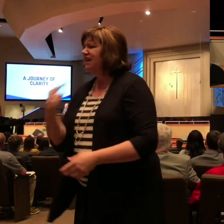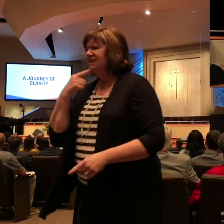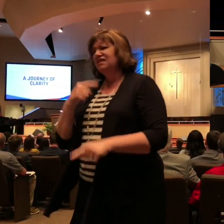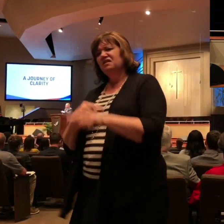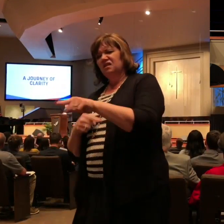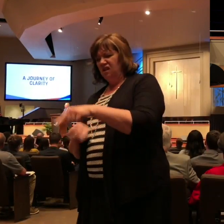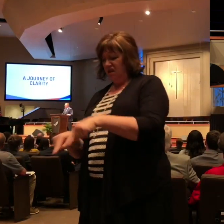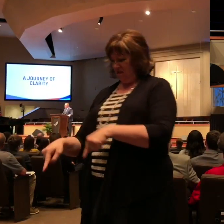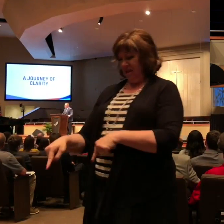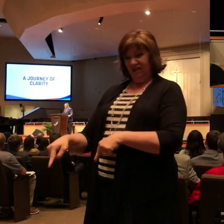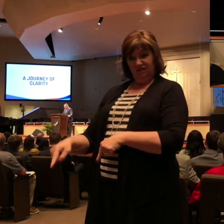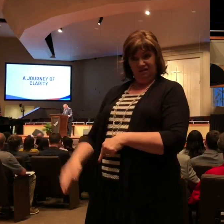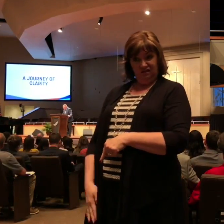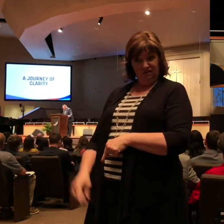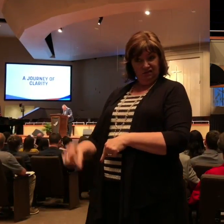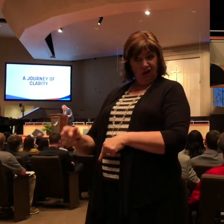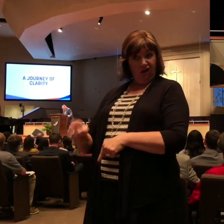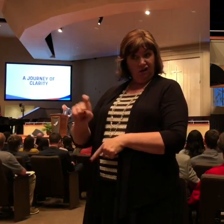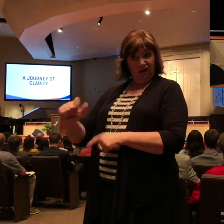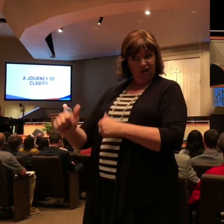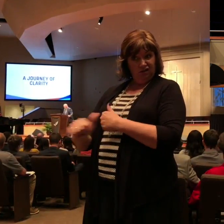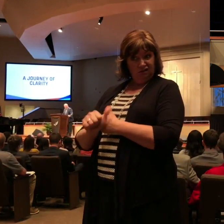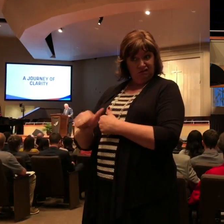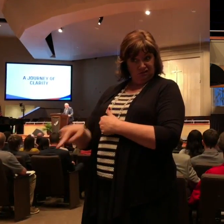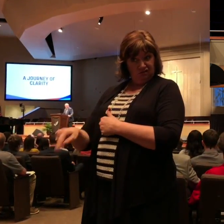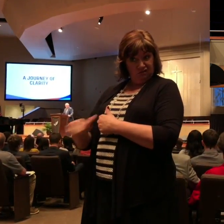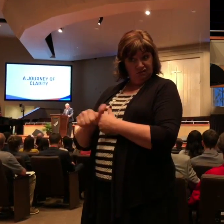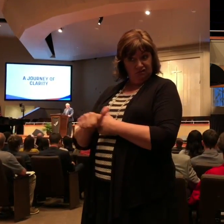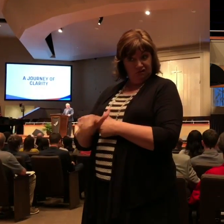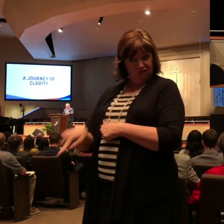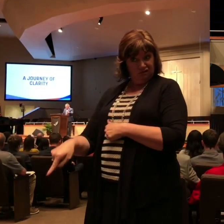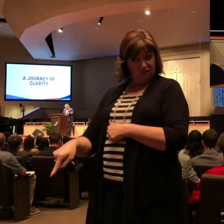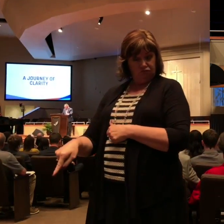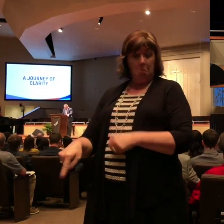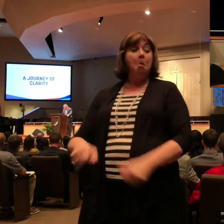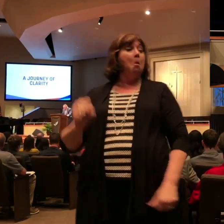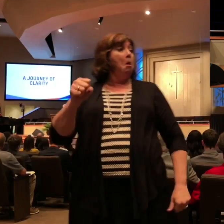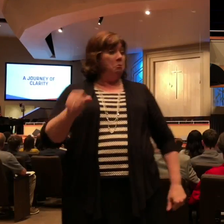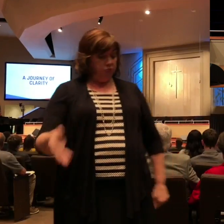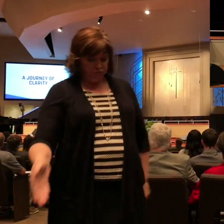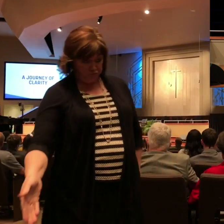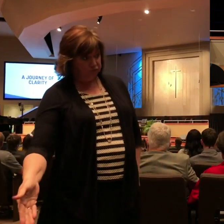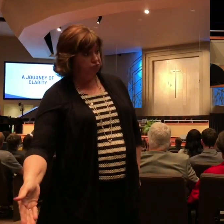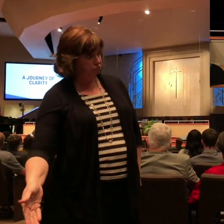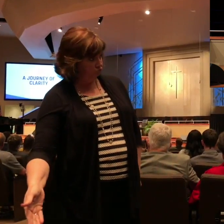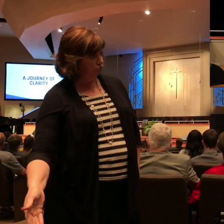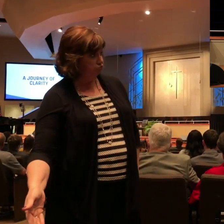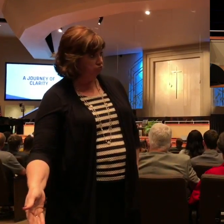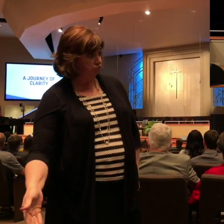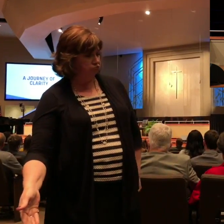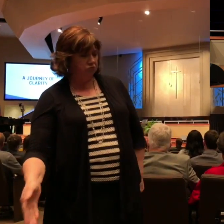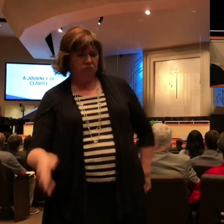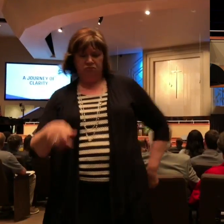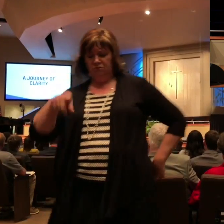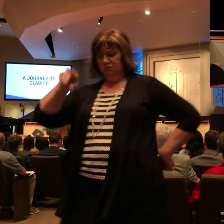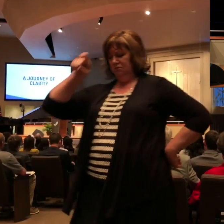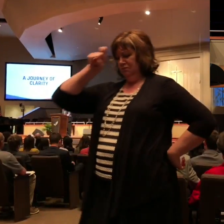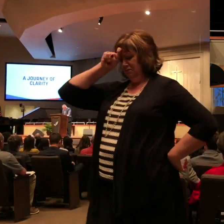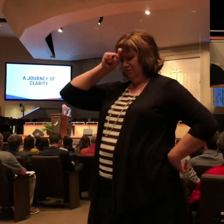now, is this the dog that folks are supposed to beware of? And the store manager said, yep, that's him. He was kind of puzzled by that. And he